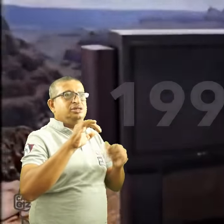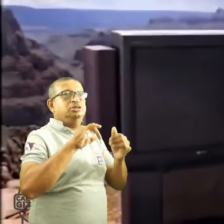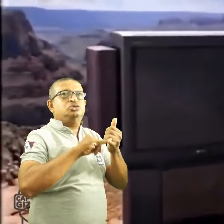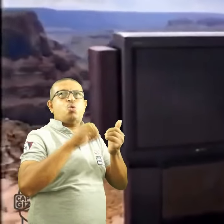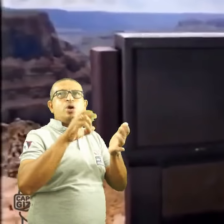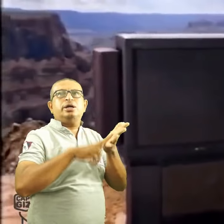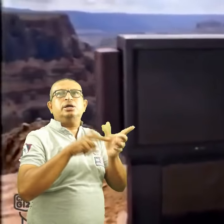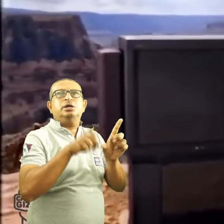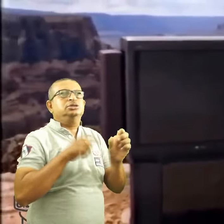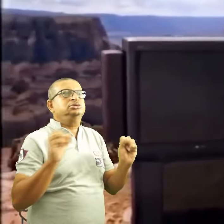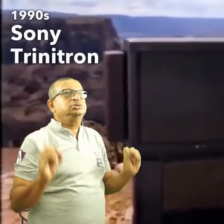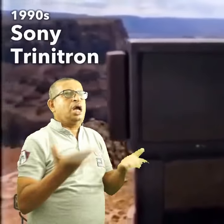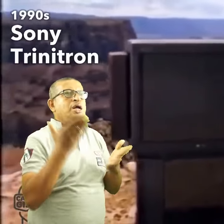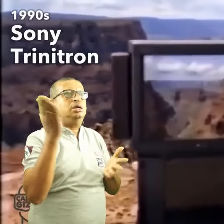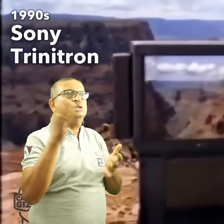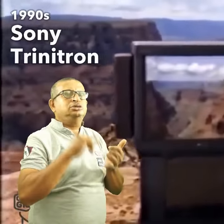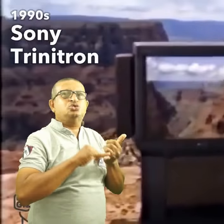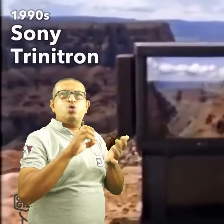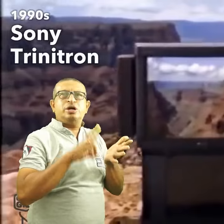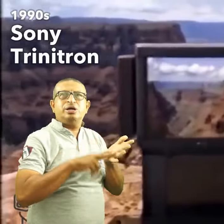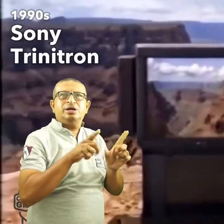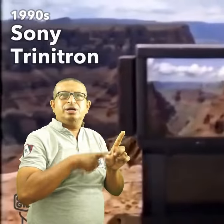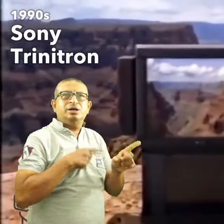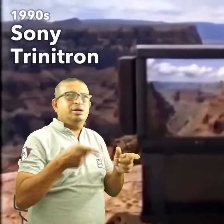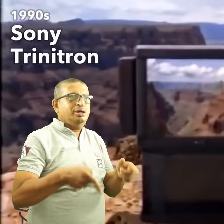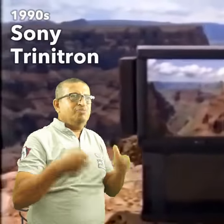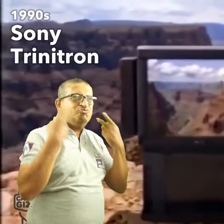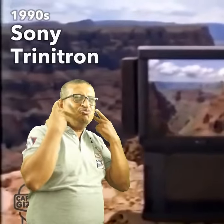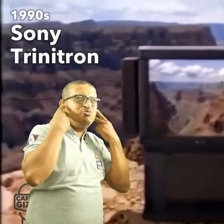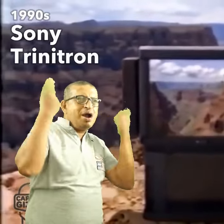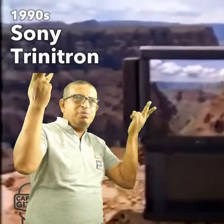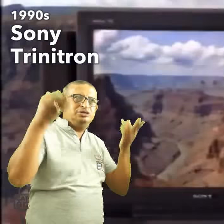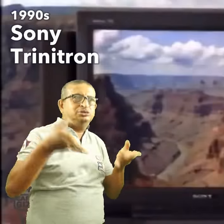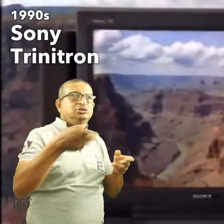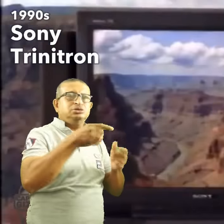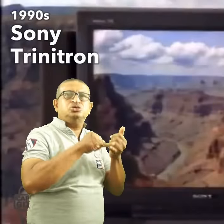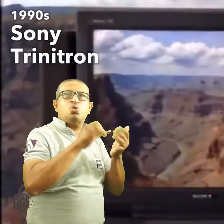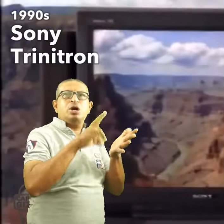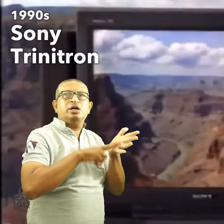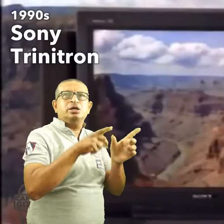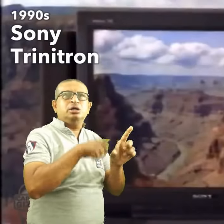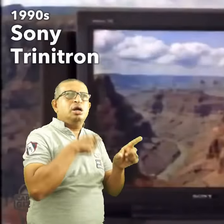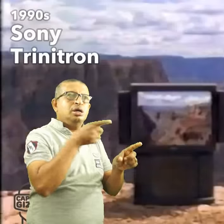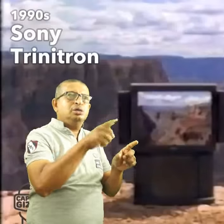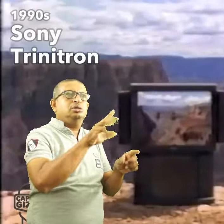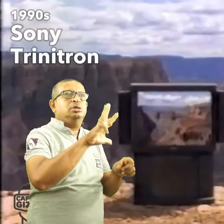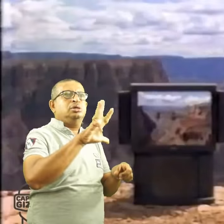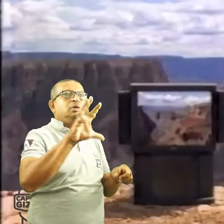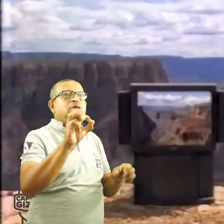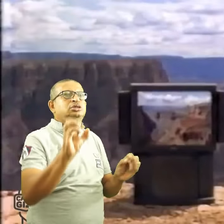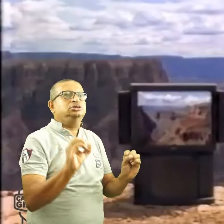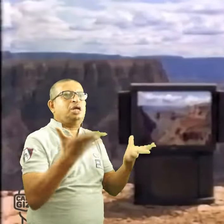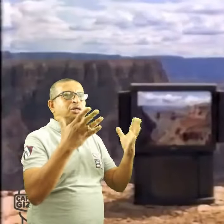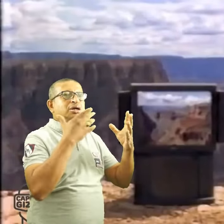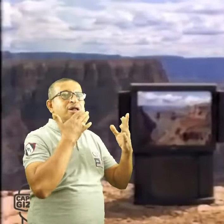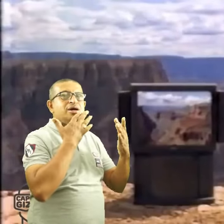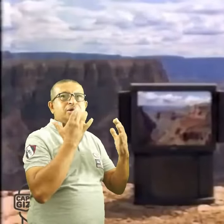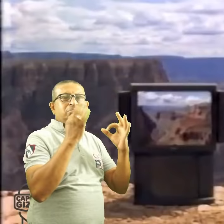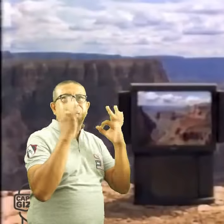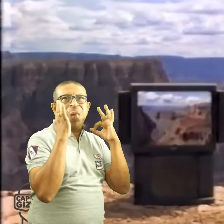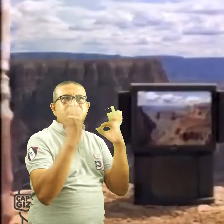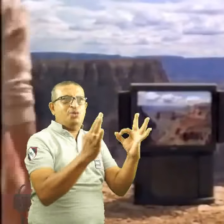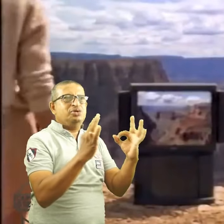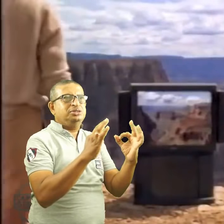This decade was all about Sony's Trinitron technology. As Sony's patent had run out, all competitors were free to use the technology.